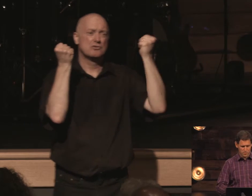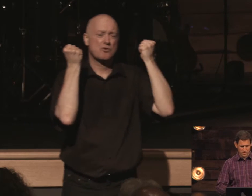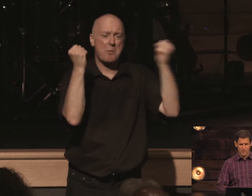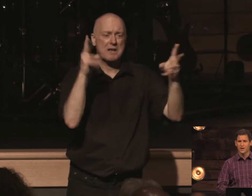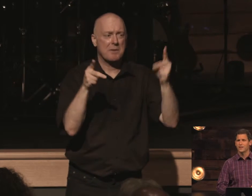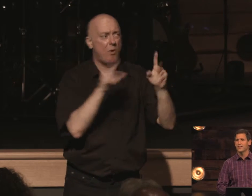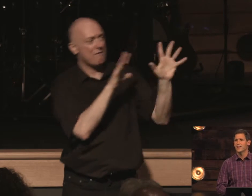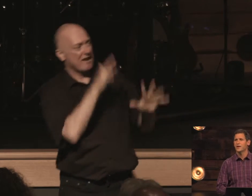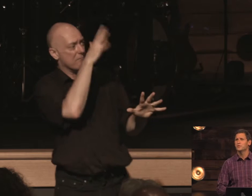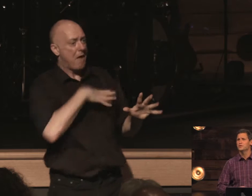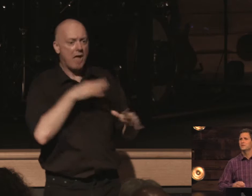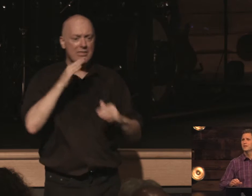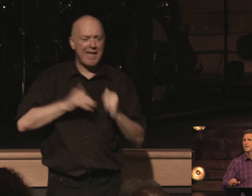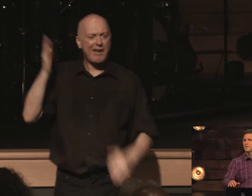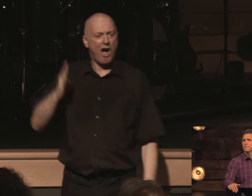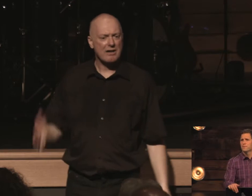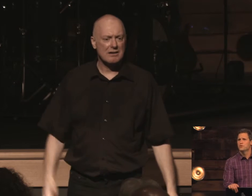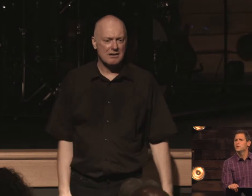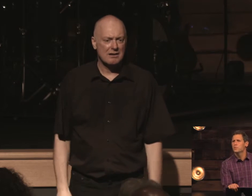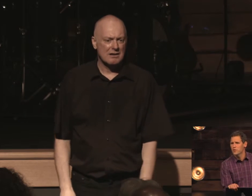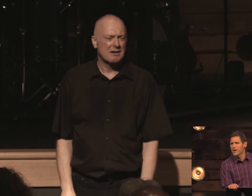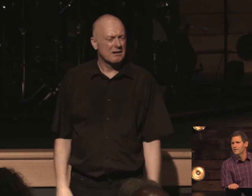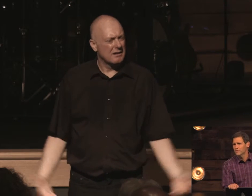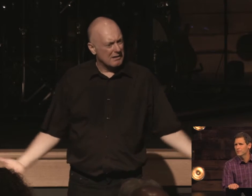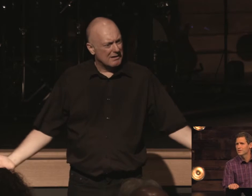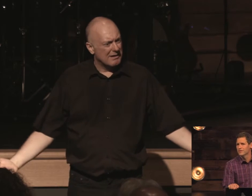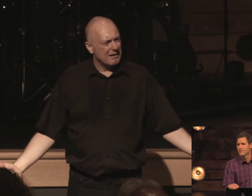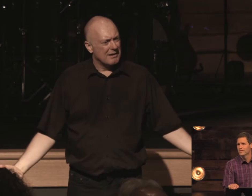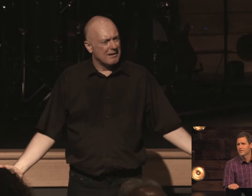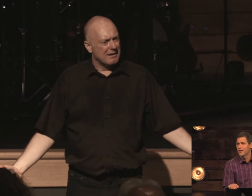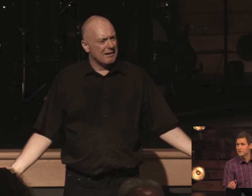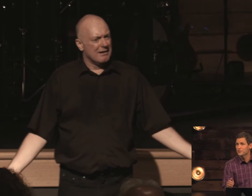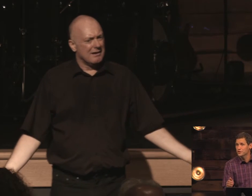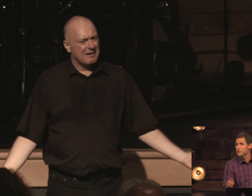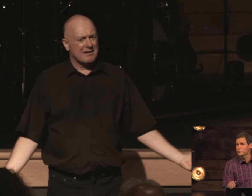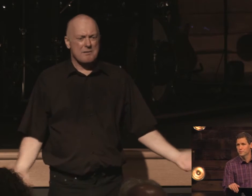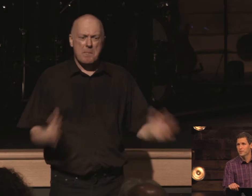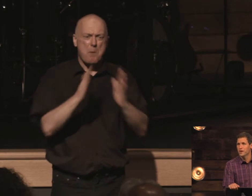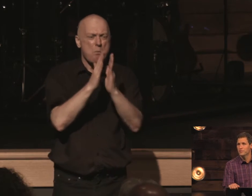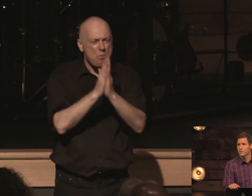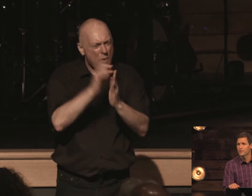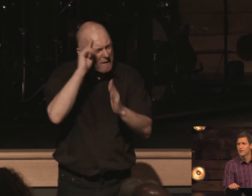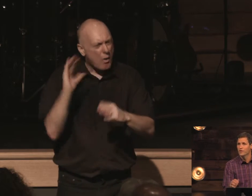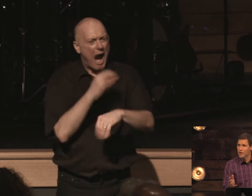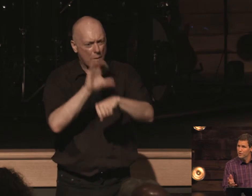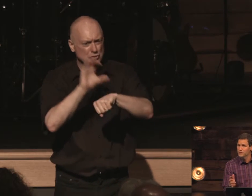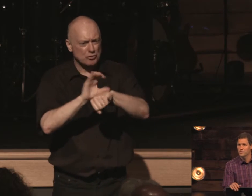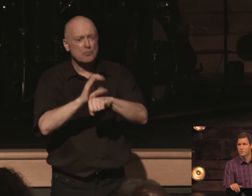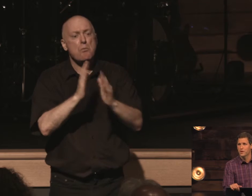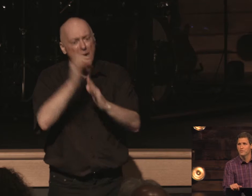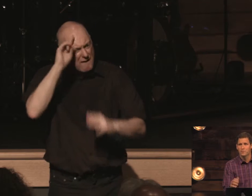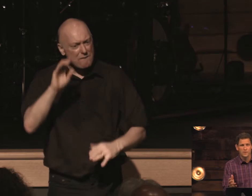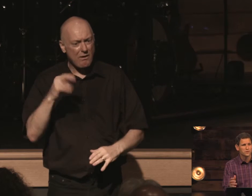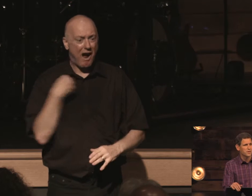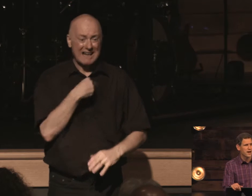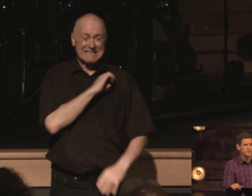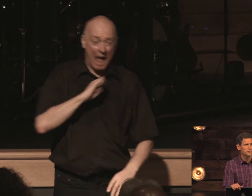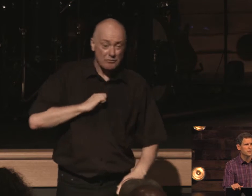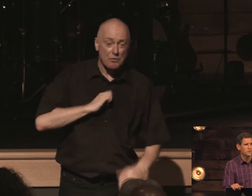more than god hey would you would you be praying for us as a church and praying for your elders and praying for me as your pastor that we